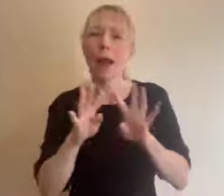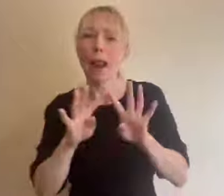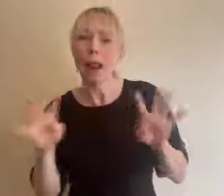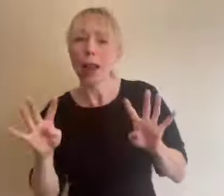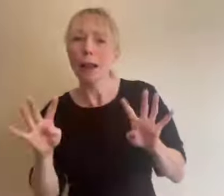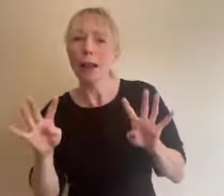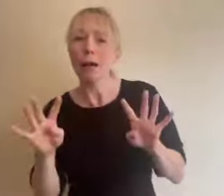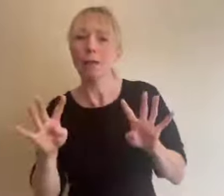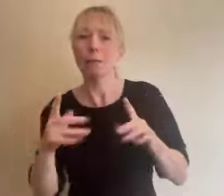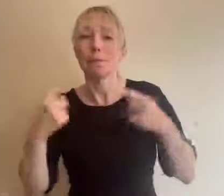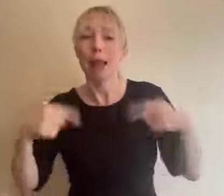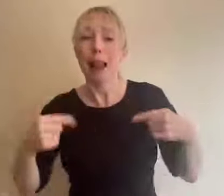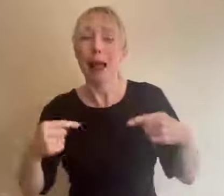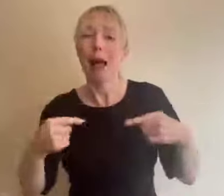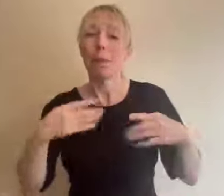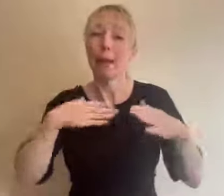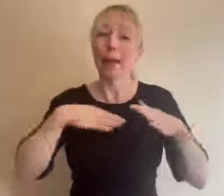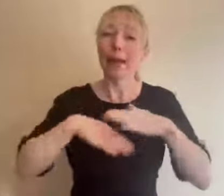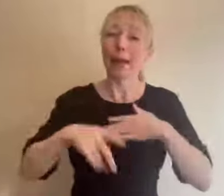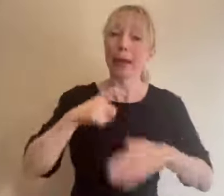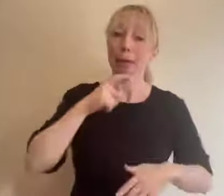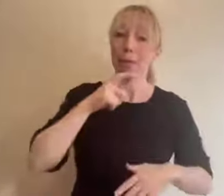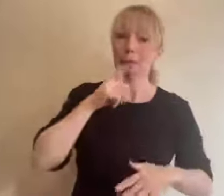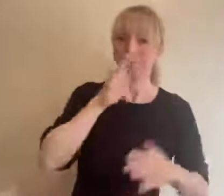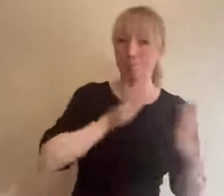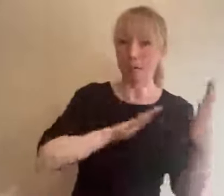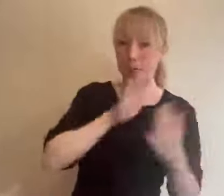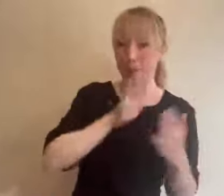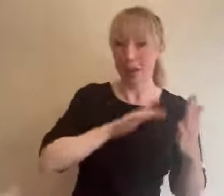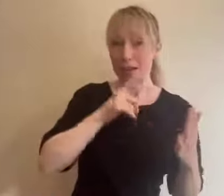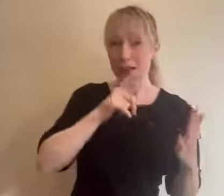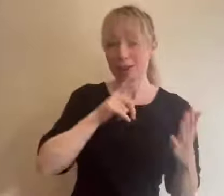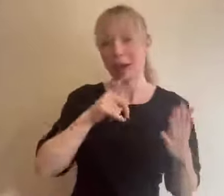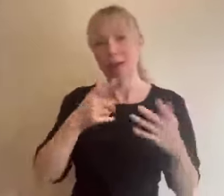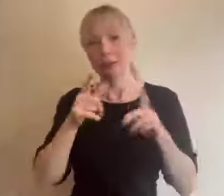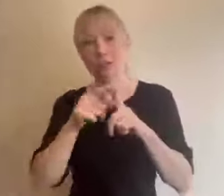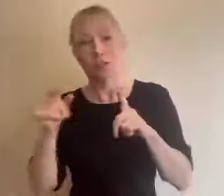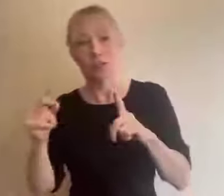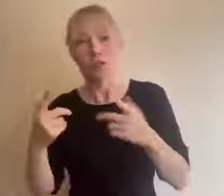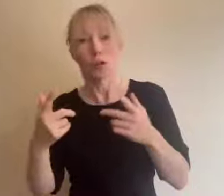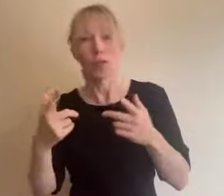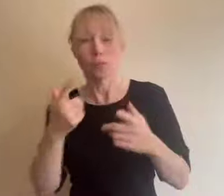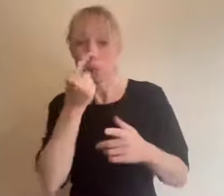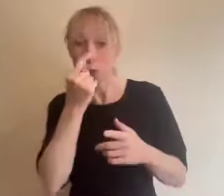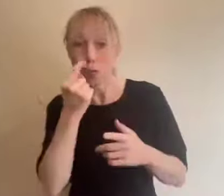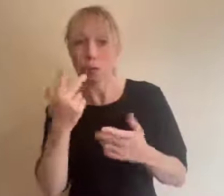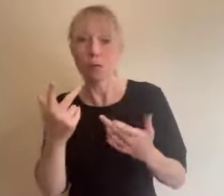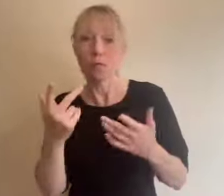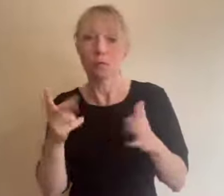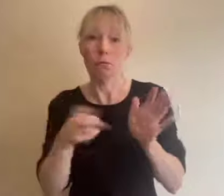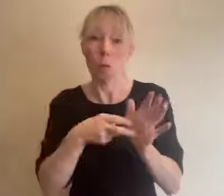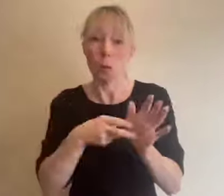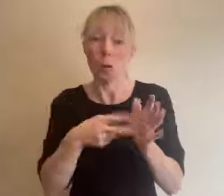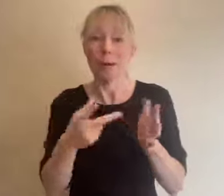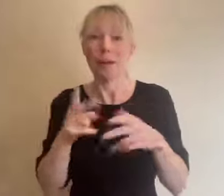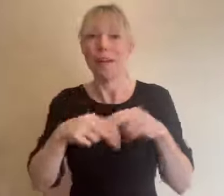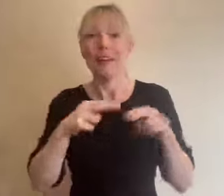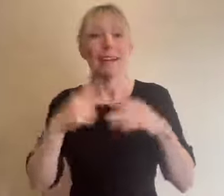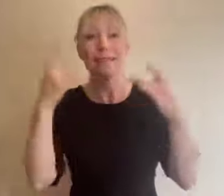register if people do not know that the event is also available online they will not attend the online part of the event this